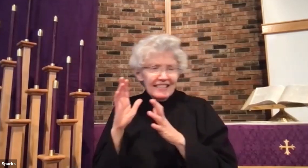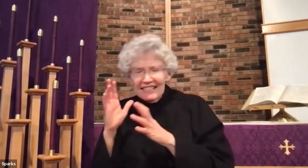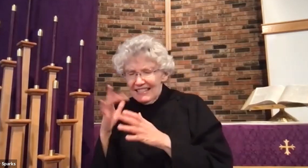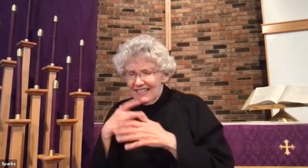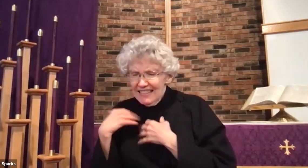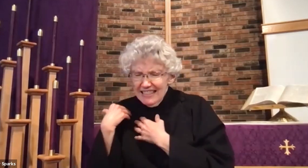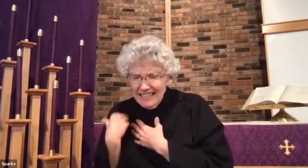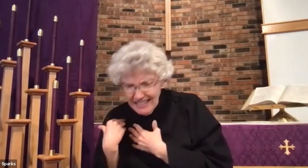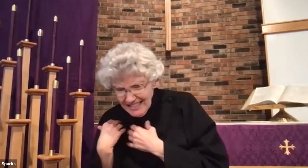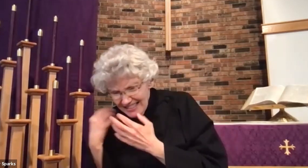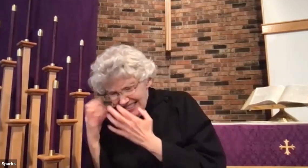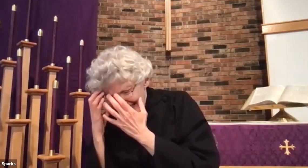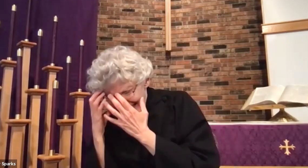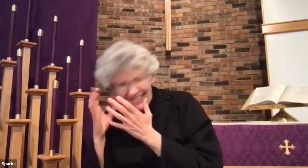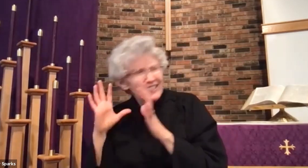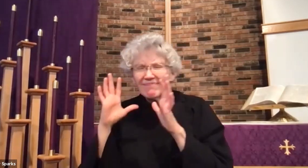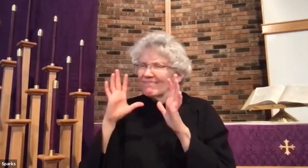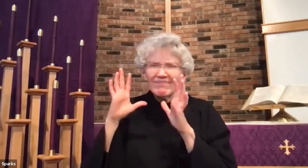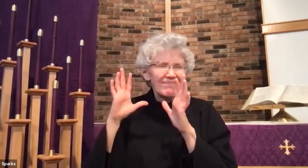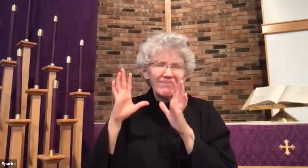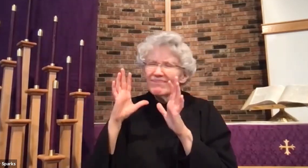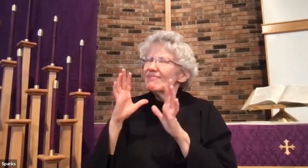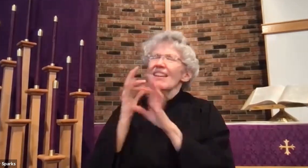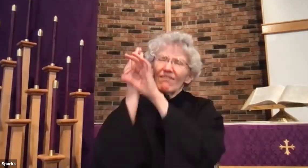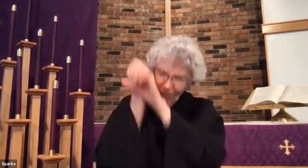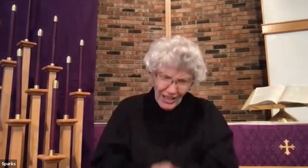Breaking free for the purpose of healing.